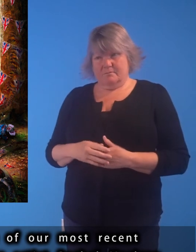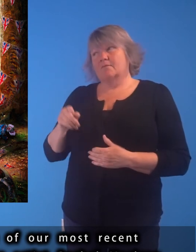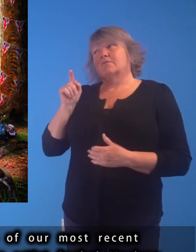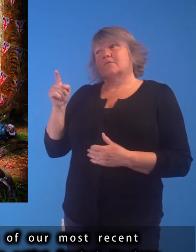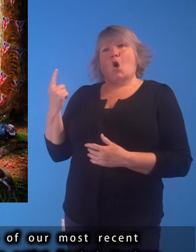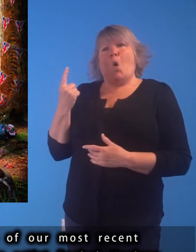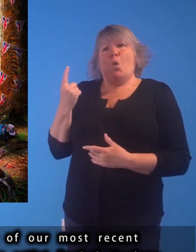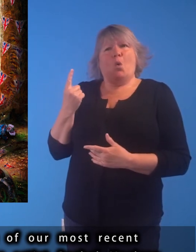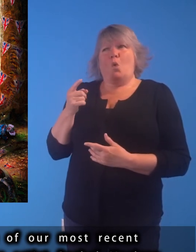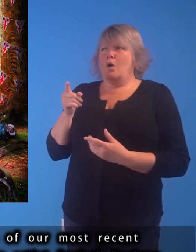McLean.